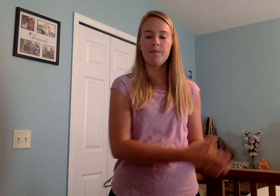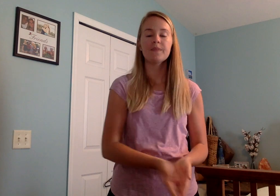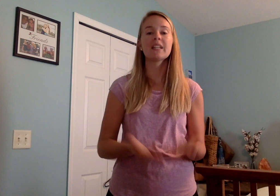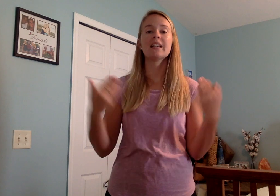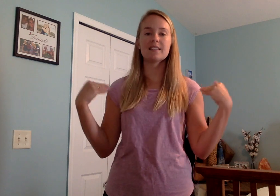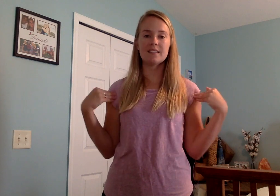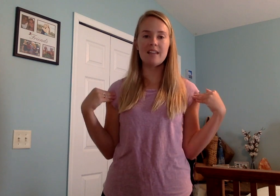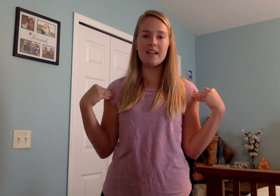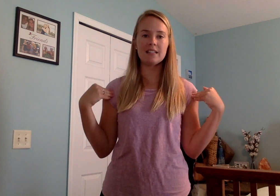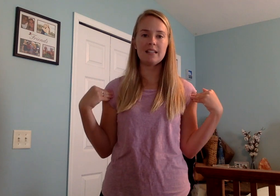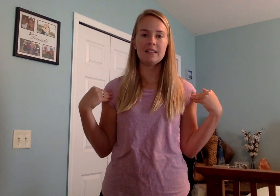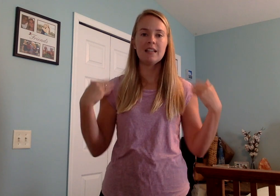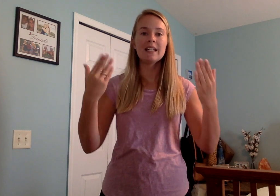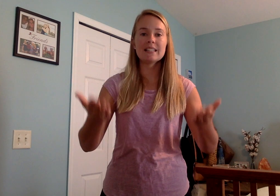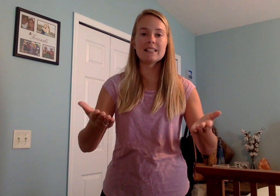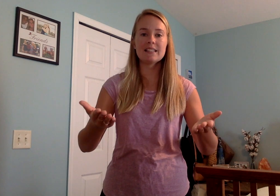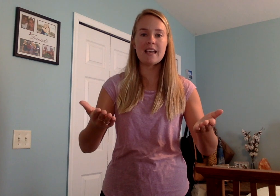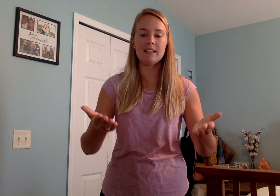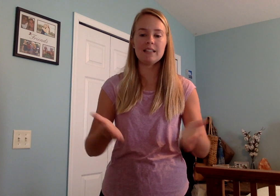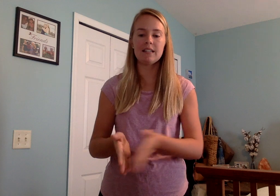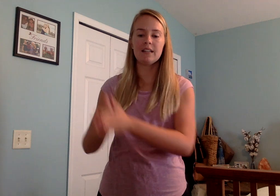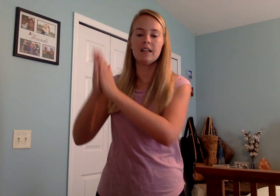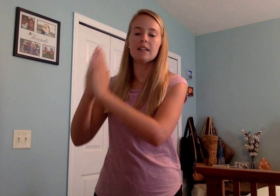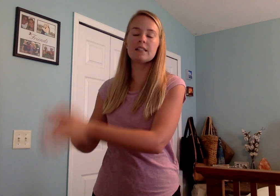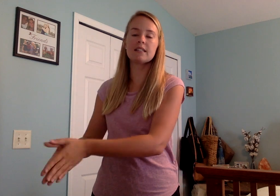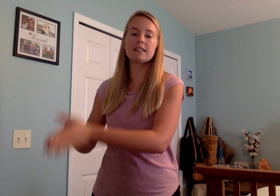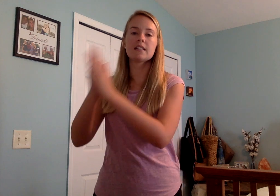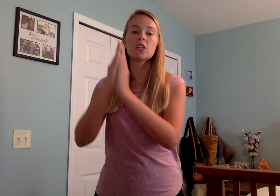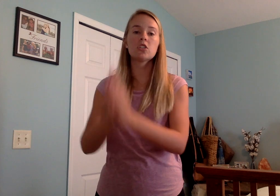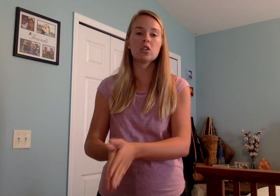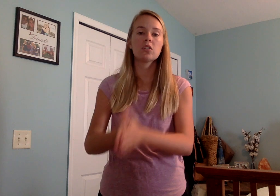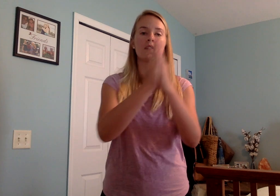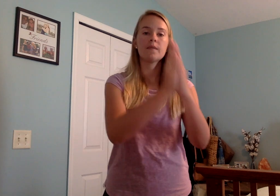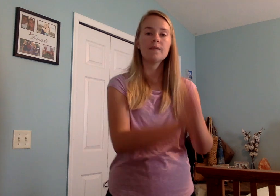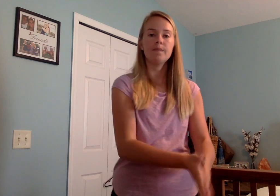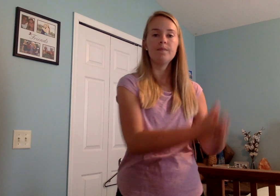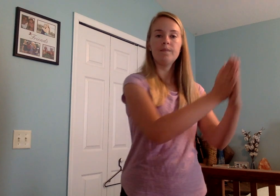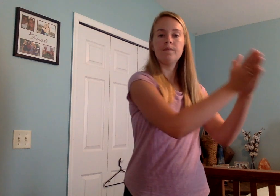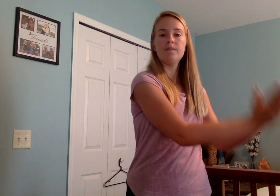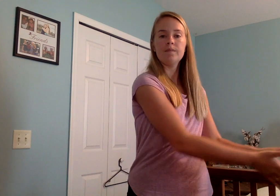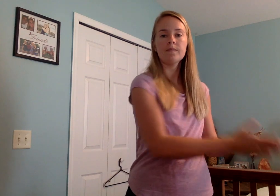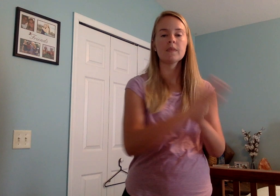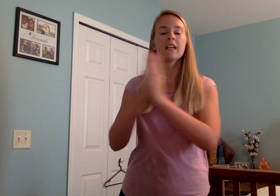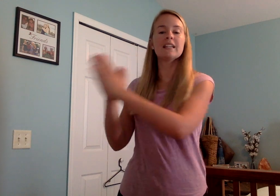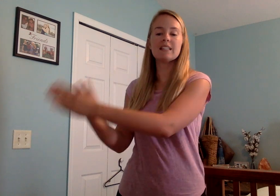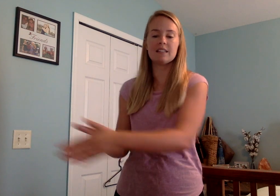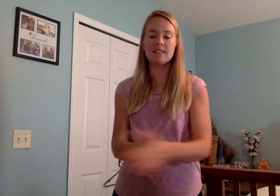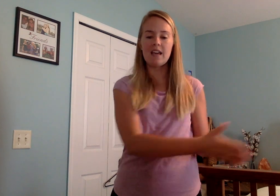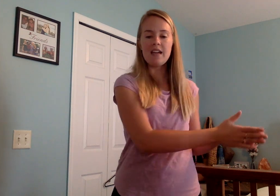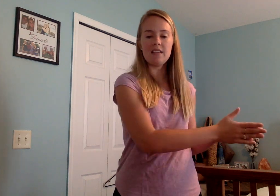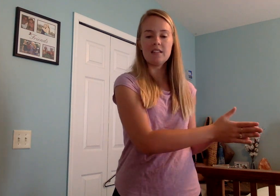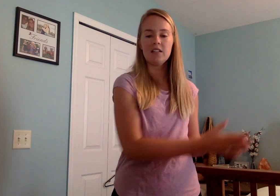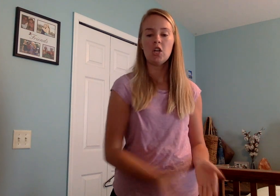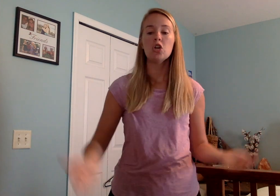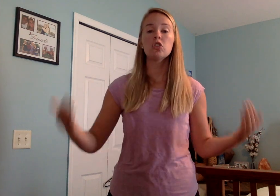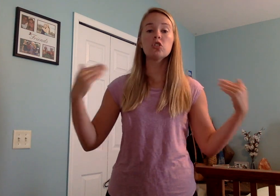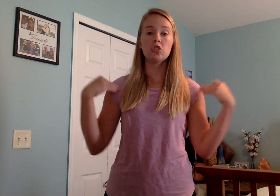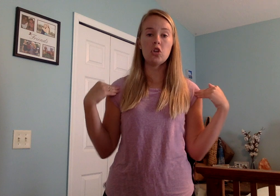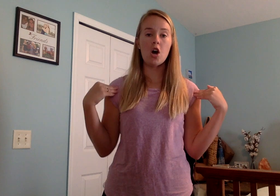swipe. State, state, s-t-state. Snow,